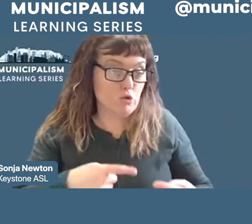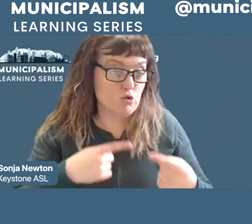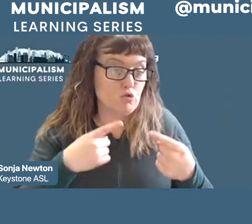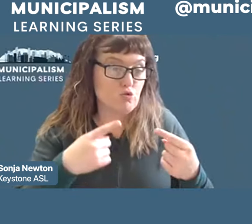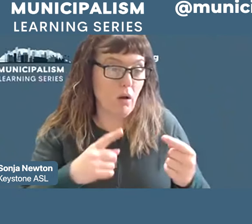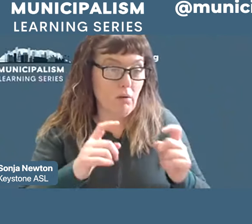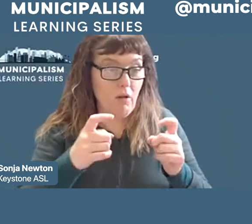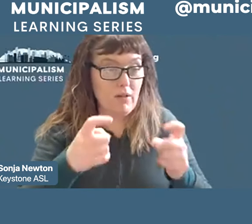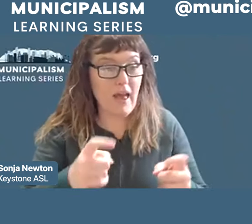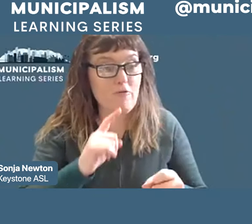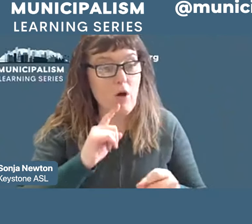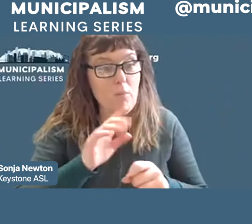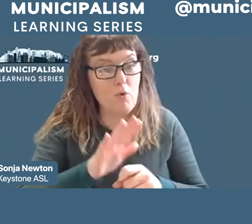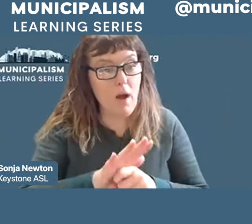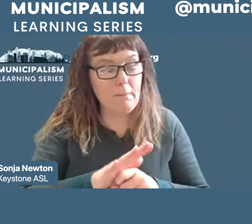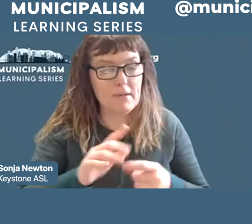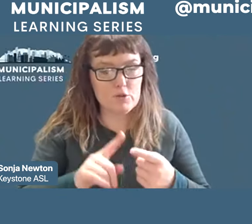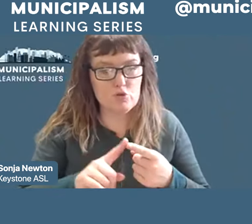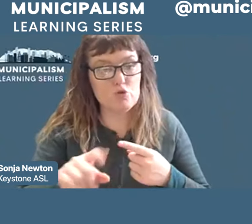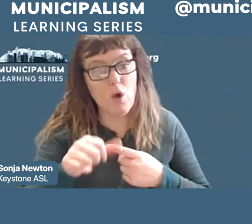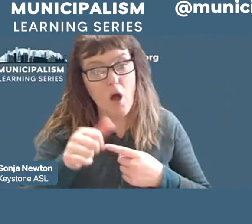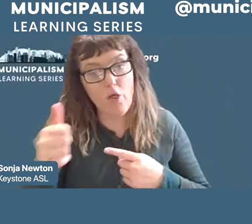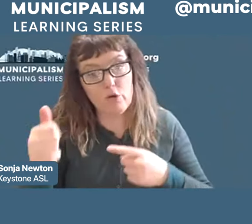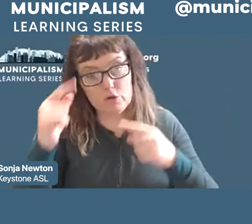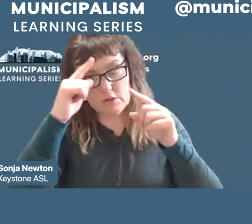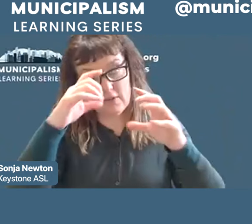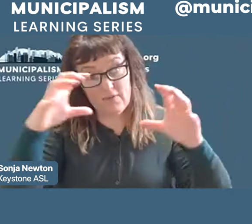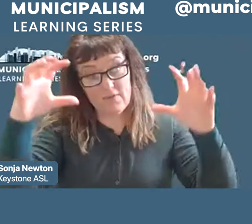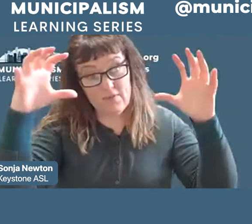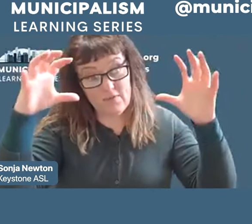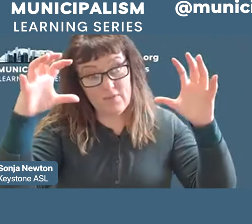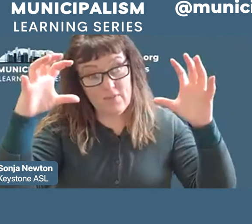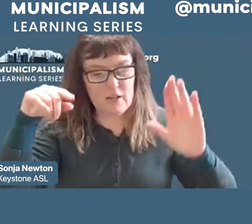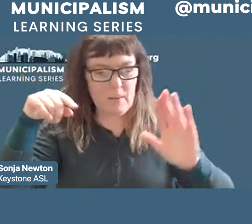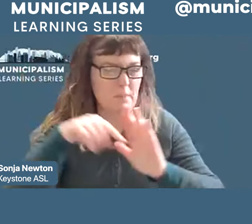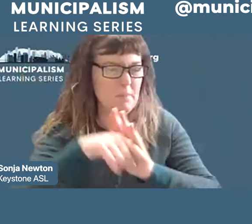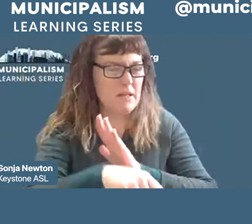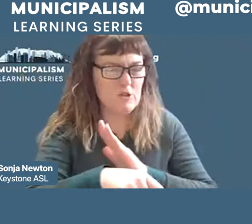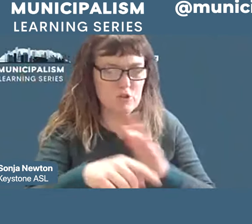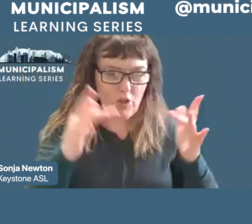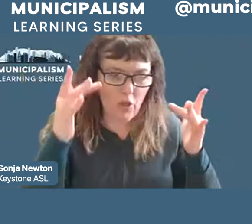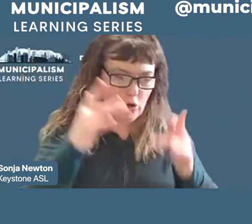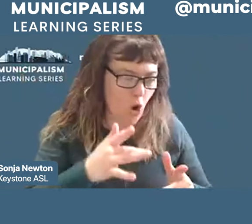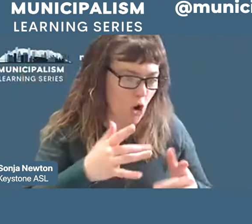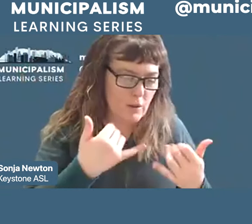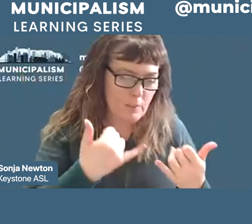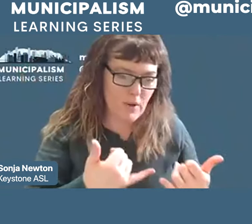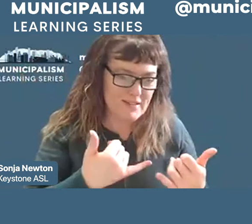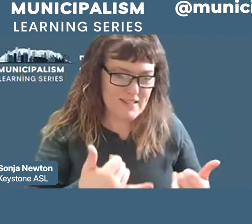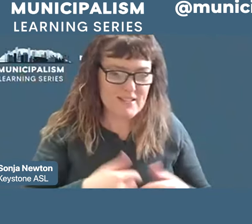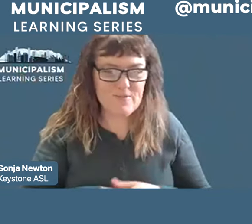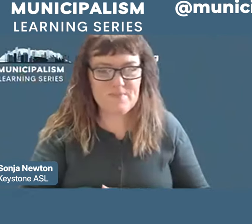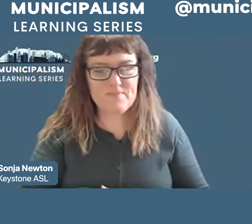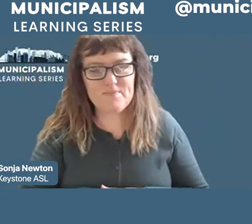those whose mental vision can pierce the darkness of the present. I love that phrasing. He concluded,